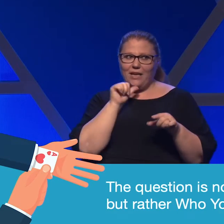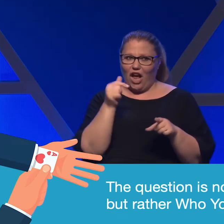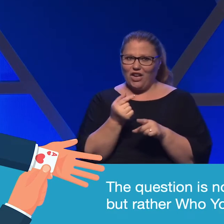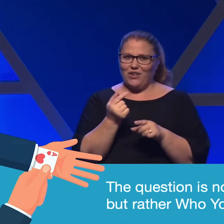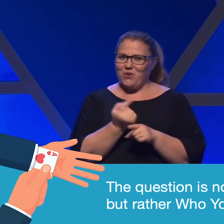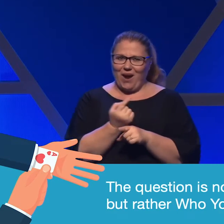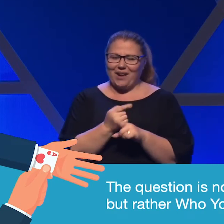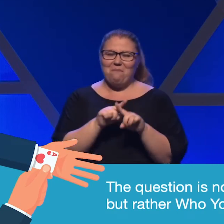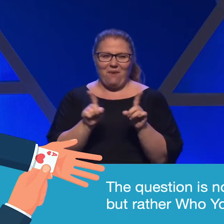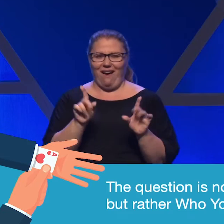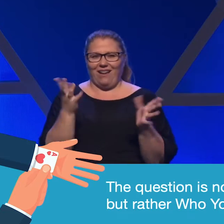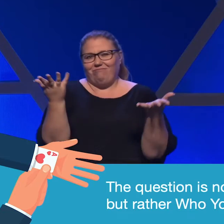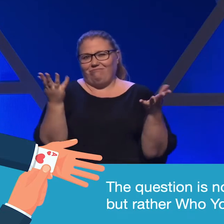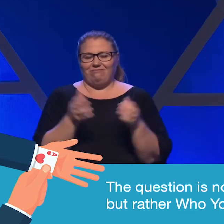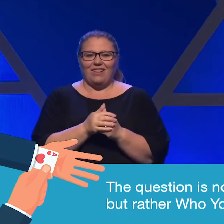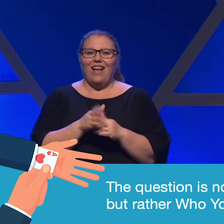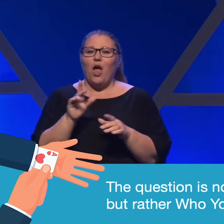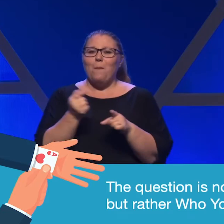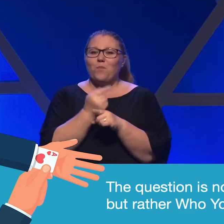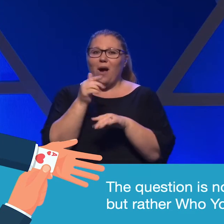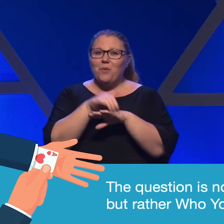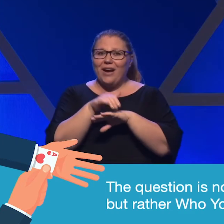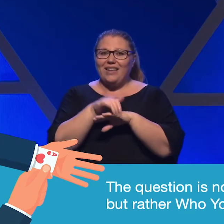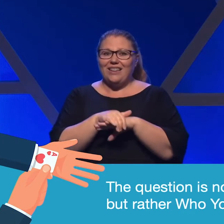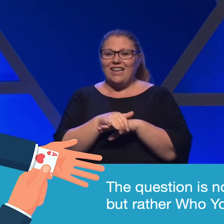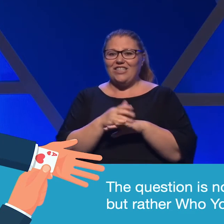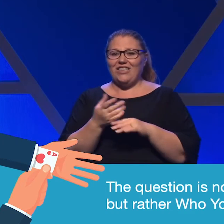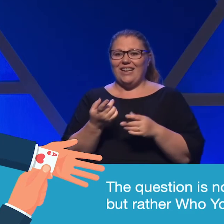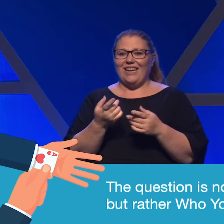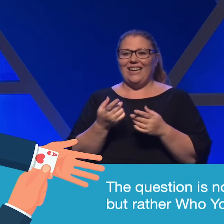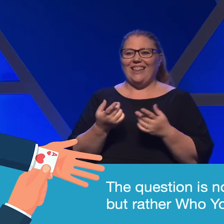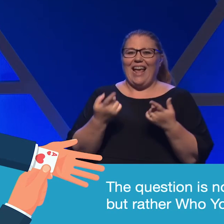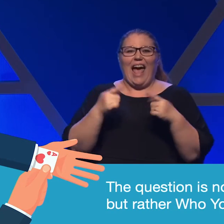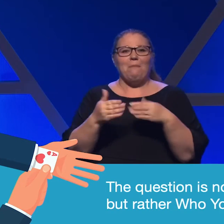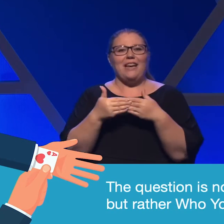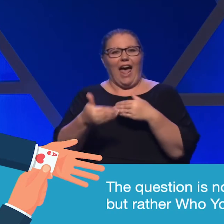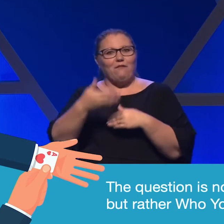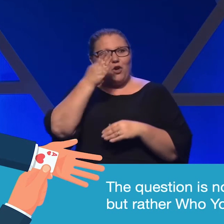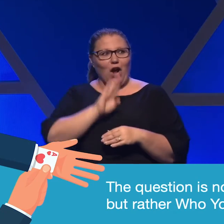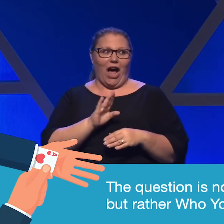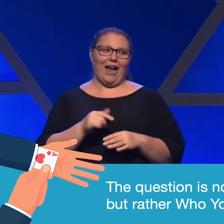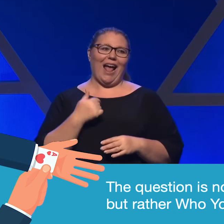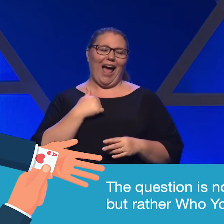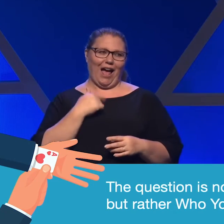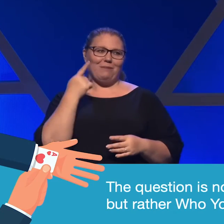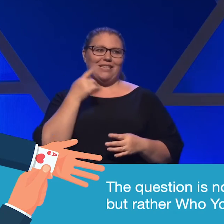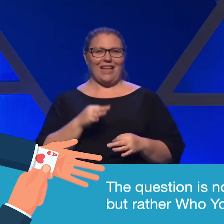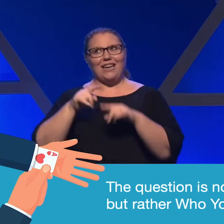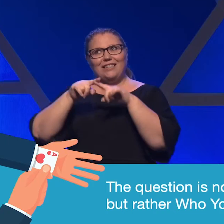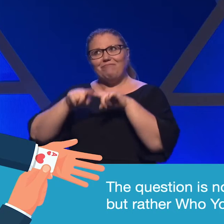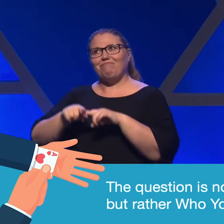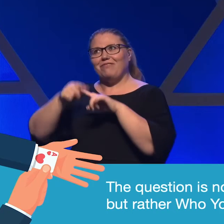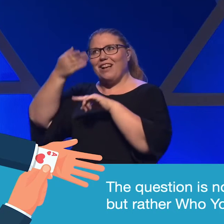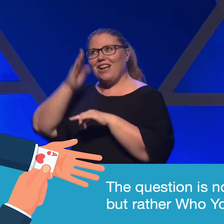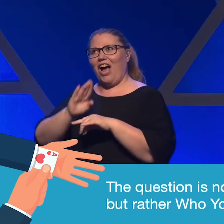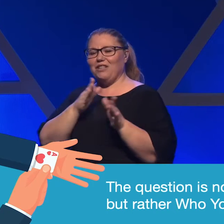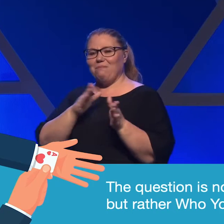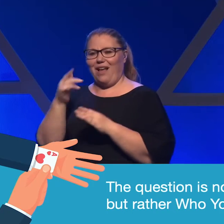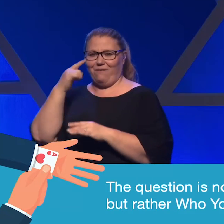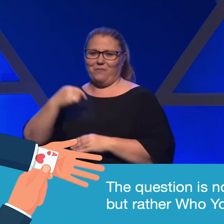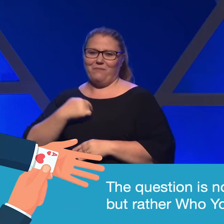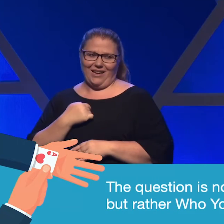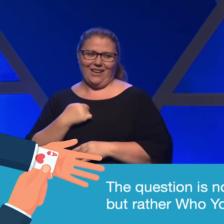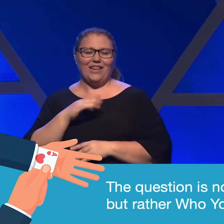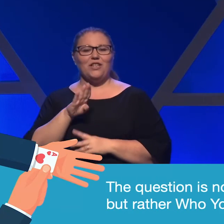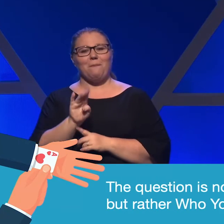but so what? Proper English came after God. I'm choosing to lean into God's plan for me